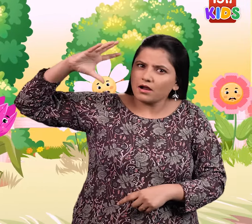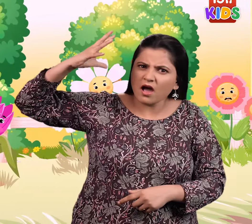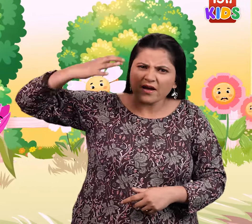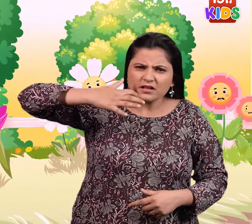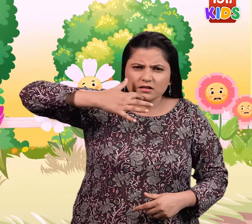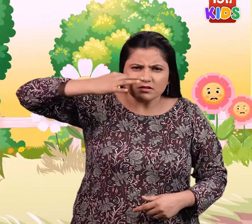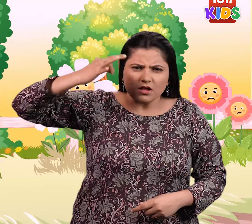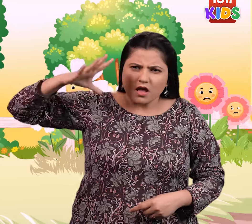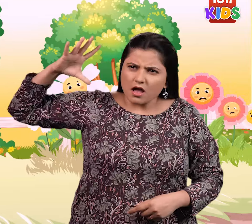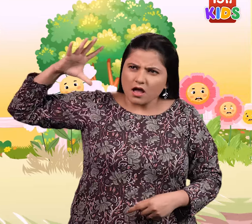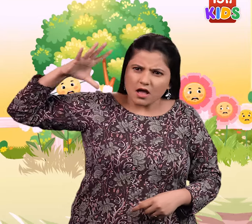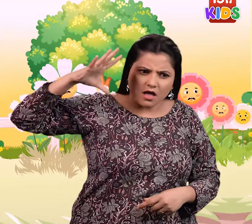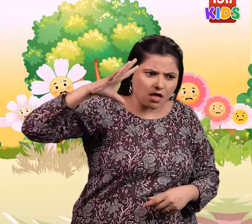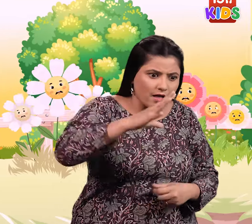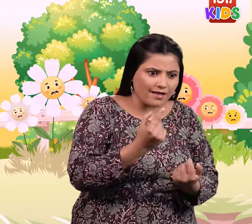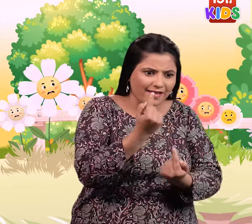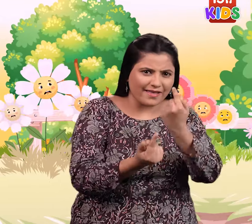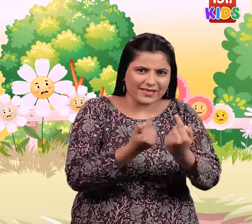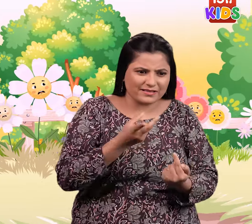withering and suffering under the heat.